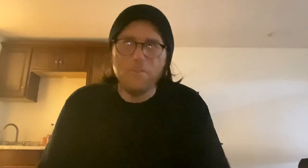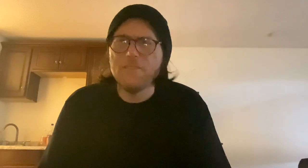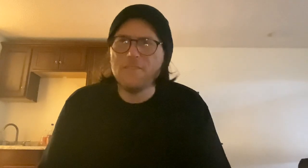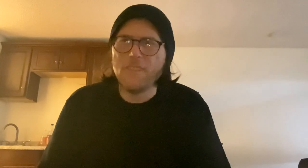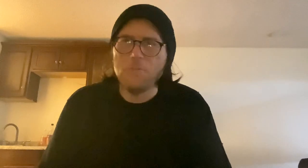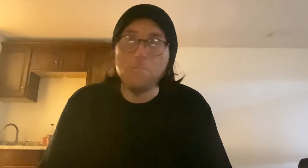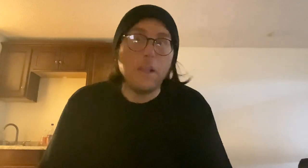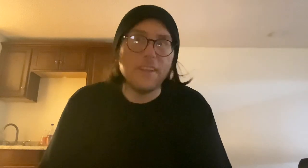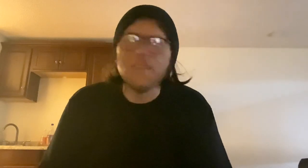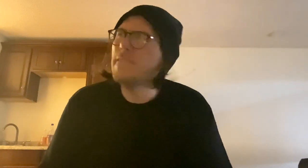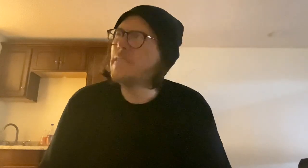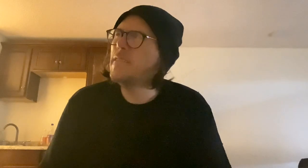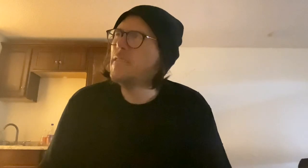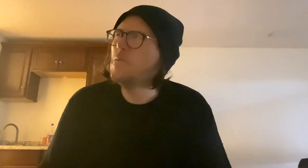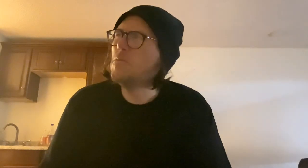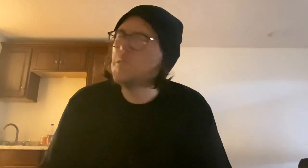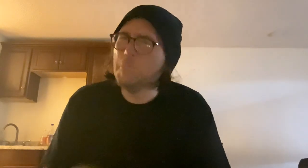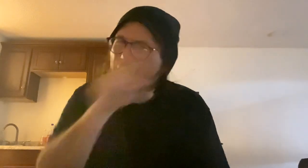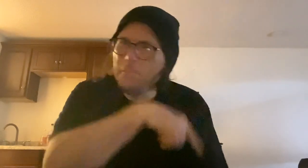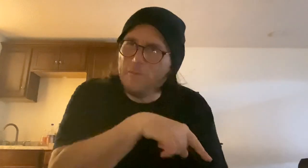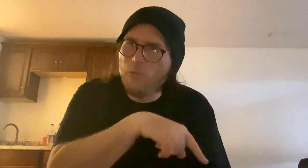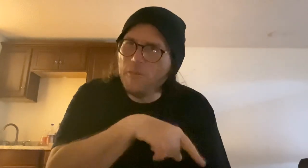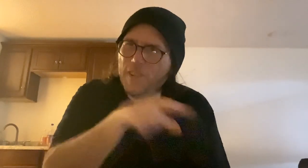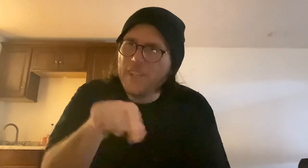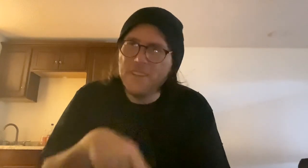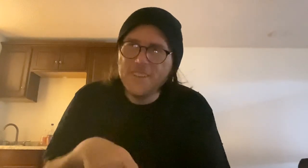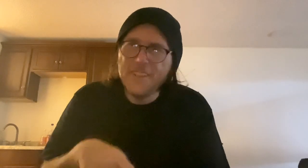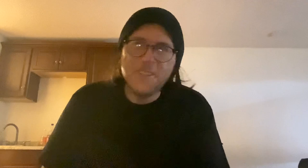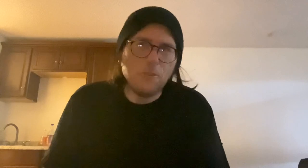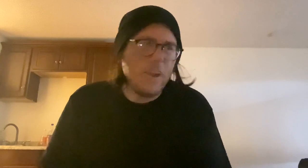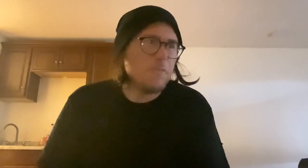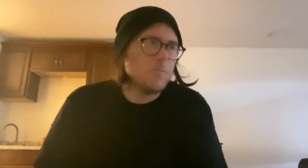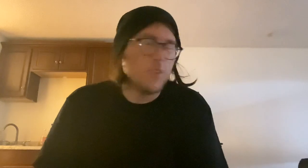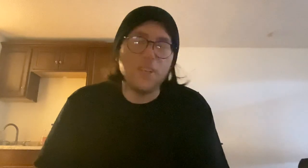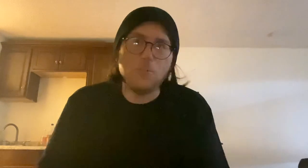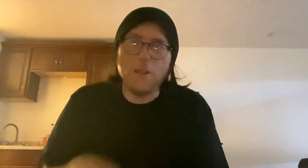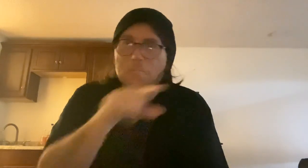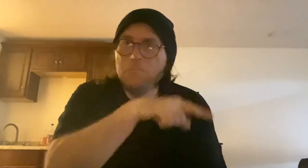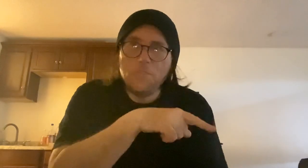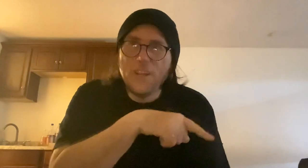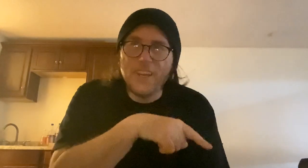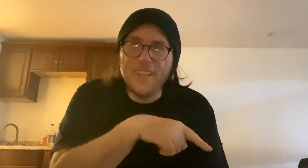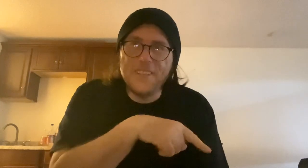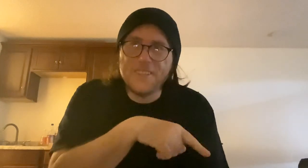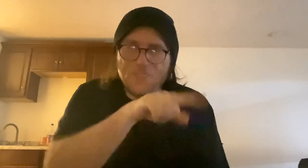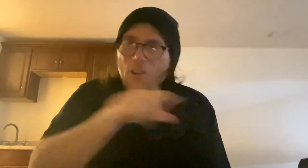was Melody. Was Melody before Vine? Or after? Either way, they're all